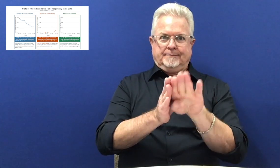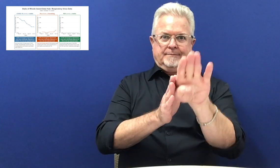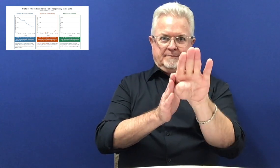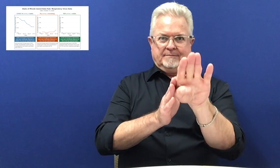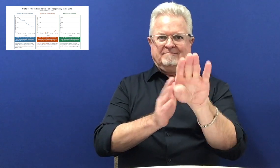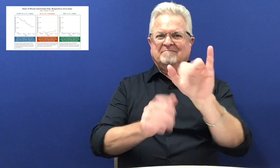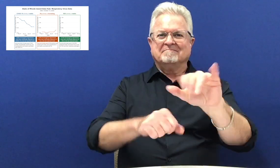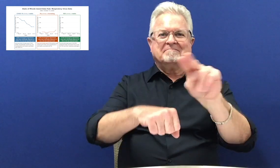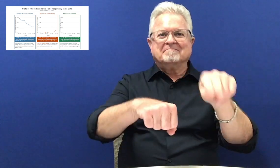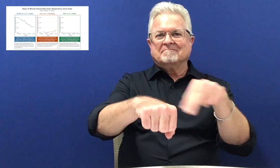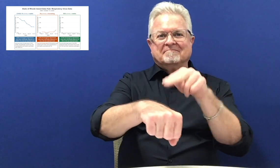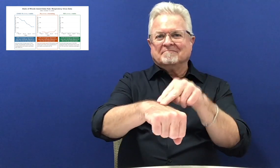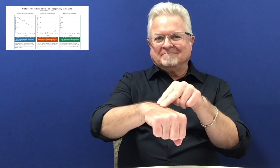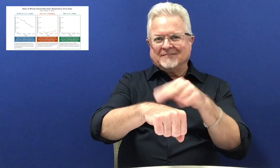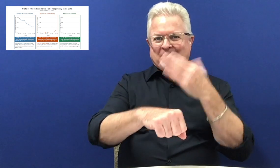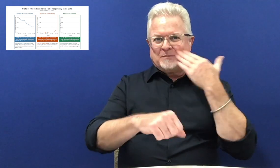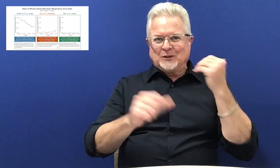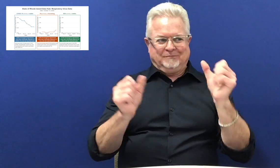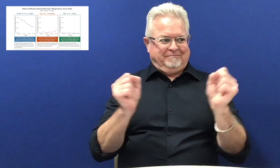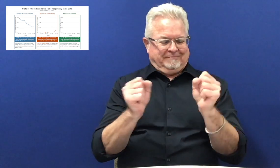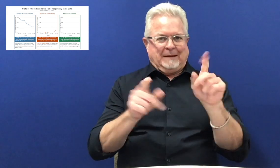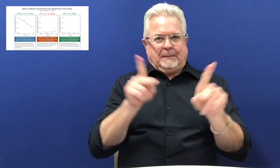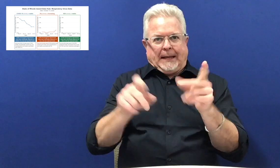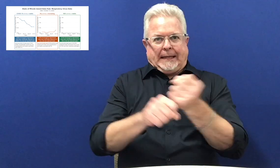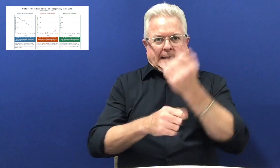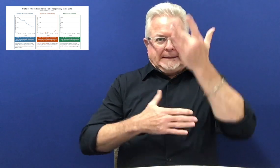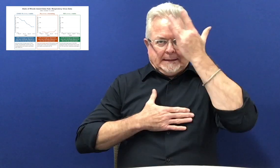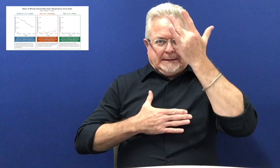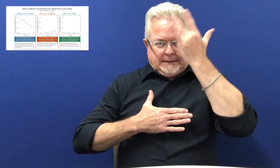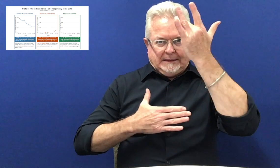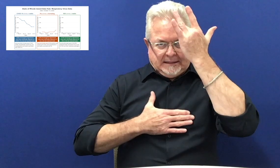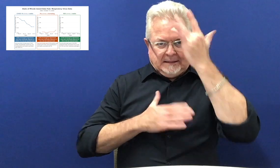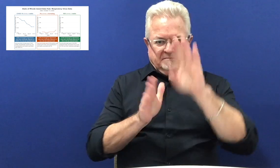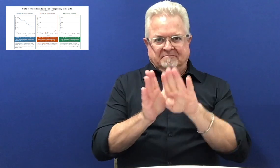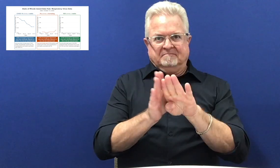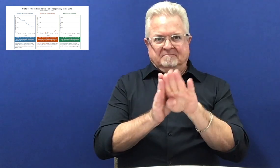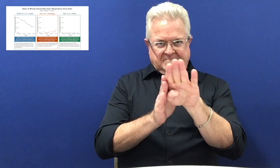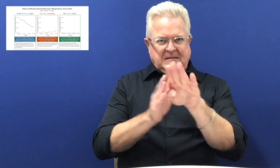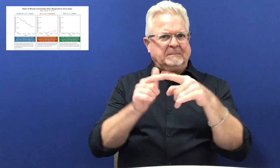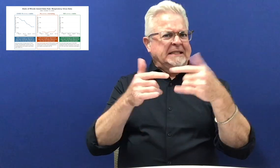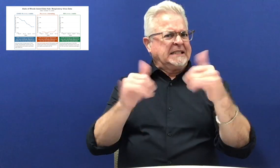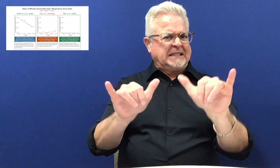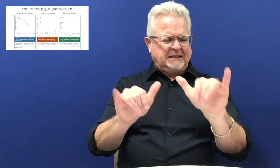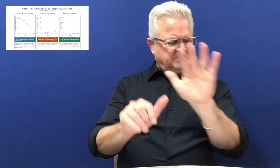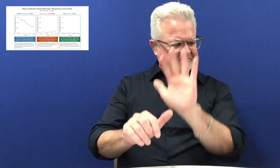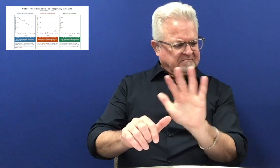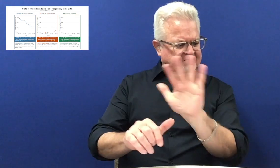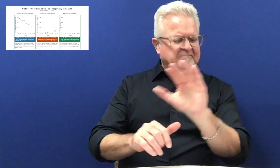29th. That's common because it's winter and people do get sick in the wintertime.